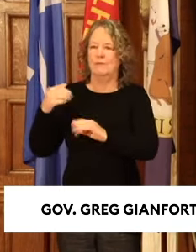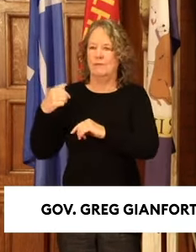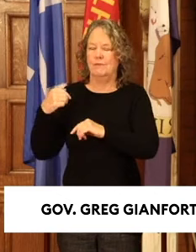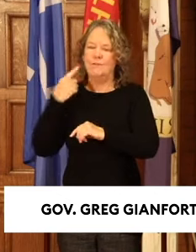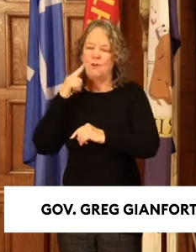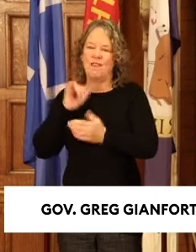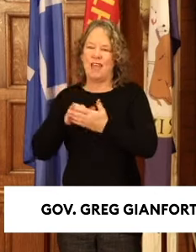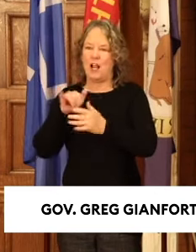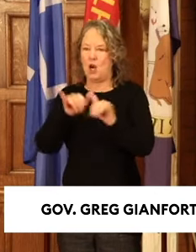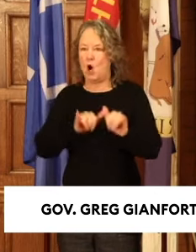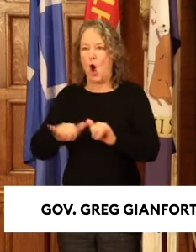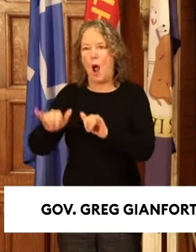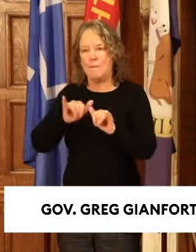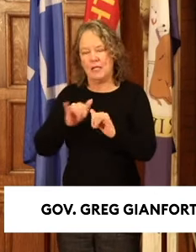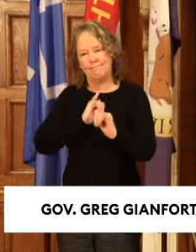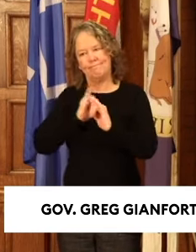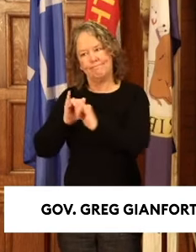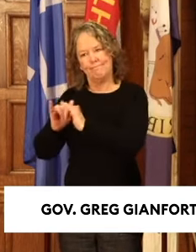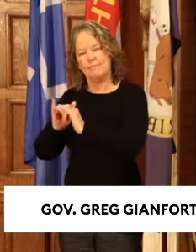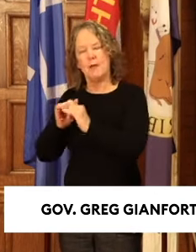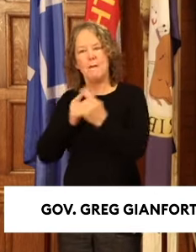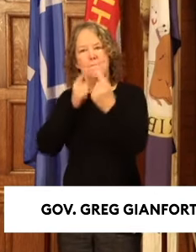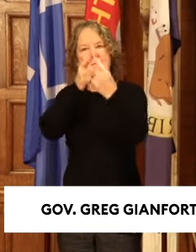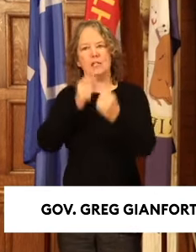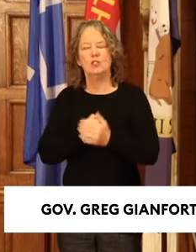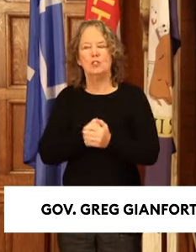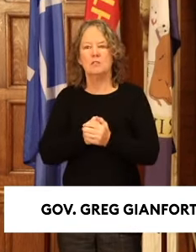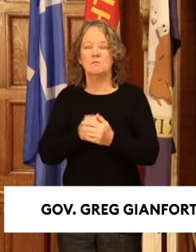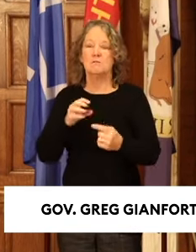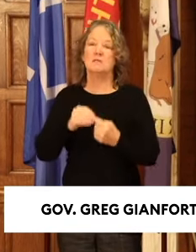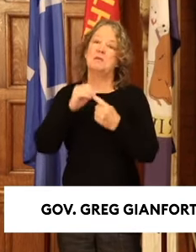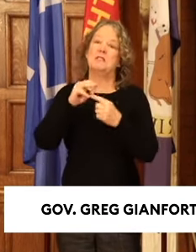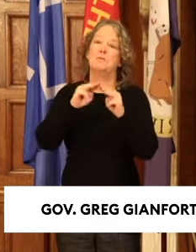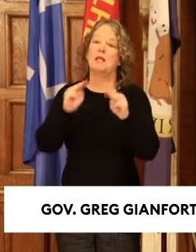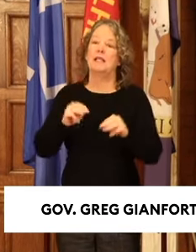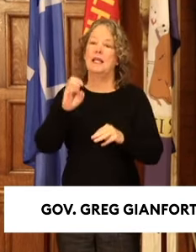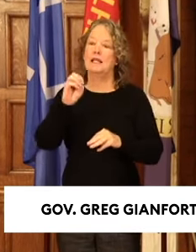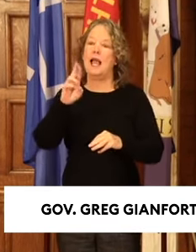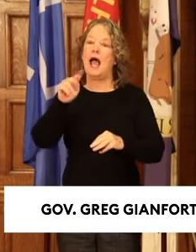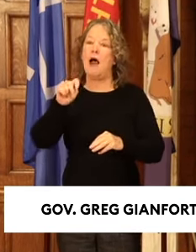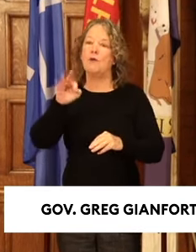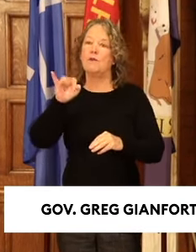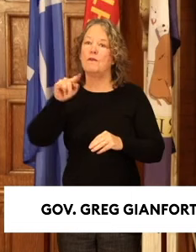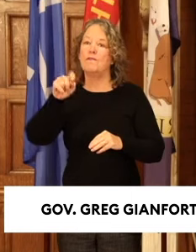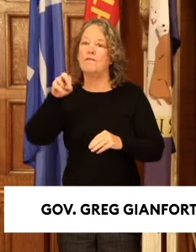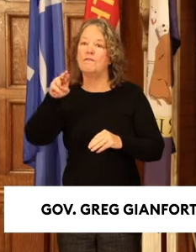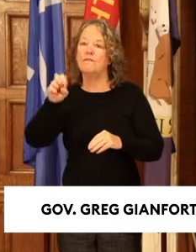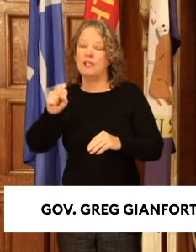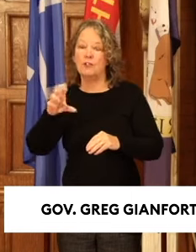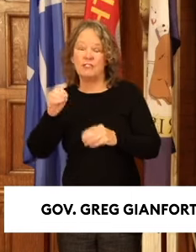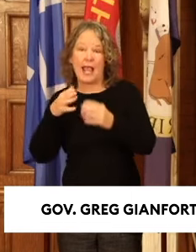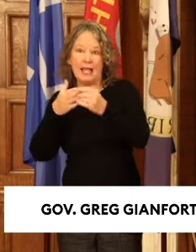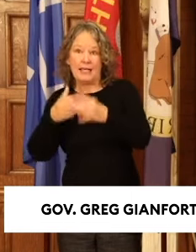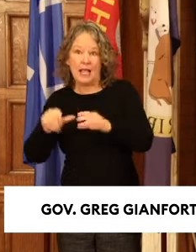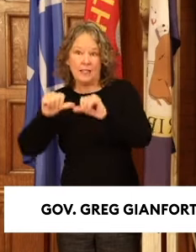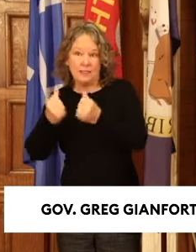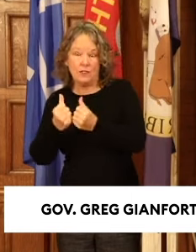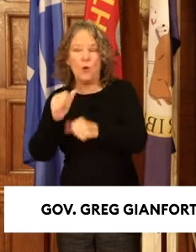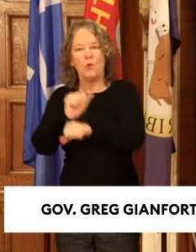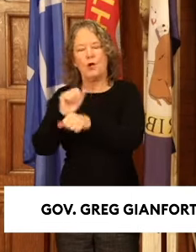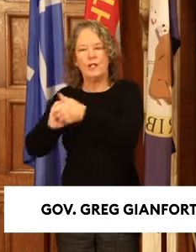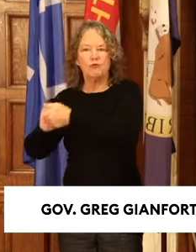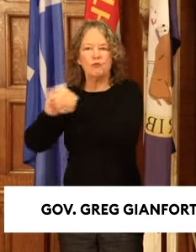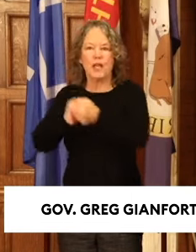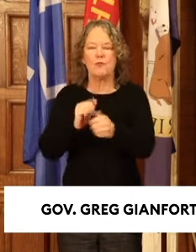I want to particularly note the work that the Montana Outfitters and Guides is doing, working in conjunction with the Montana